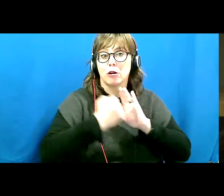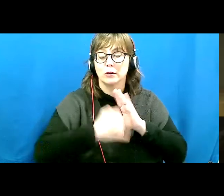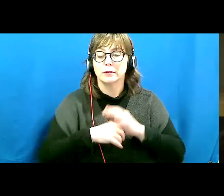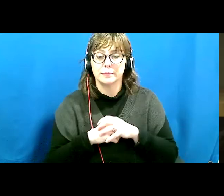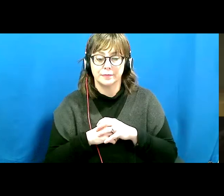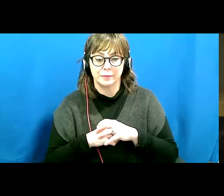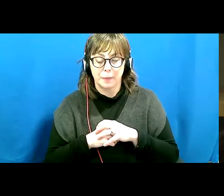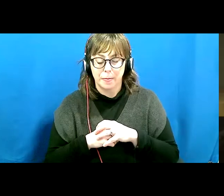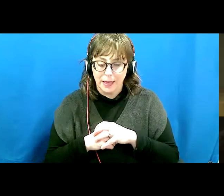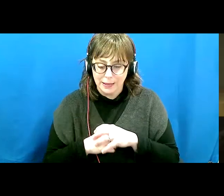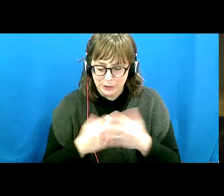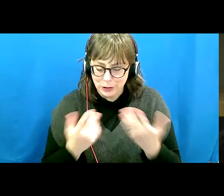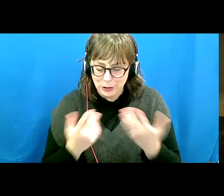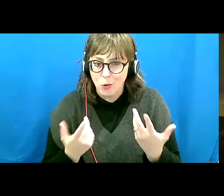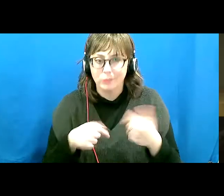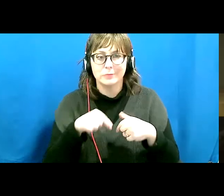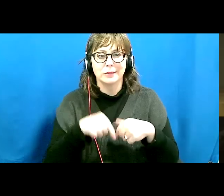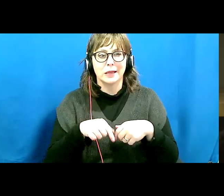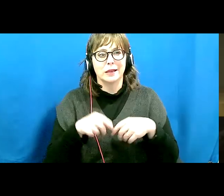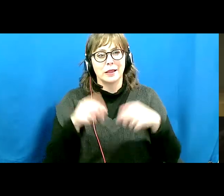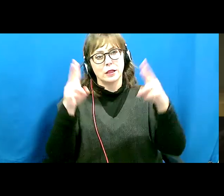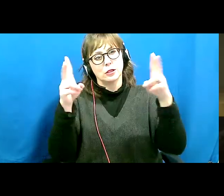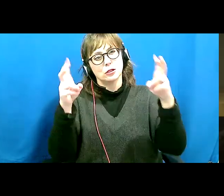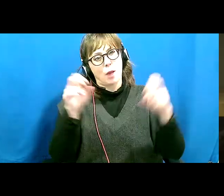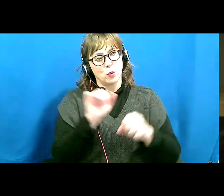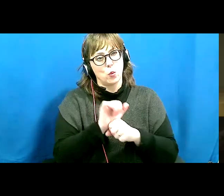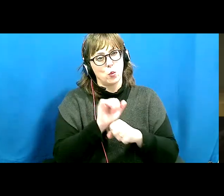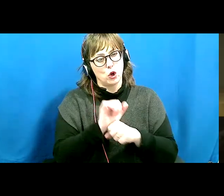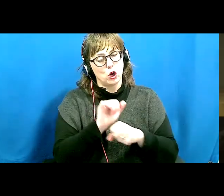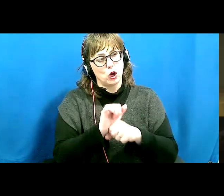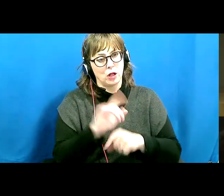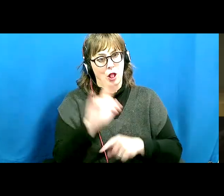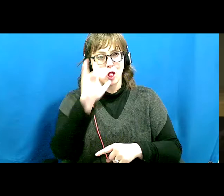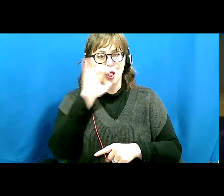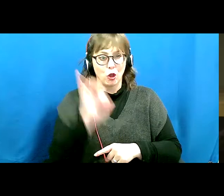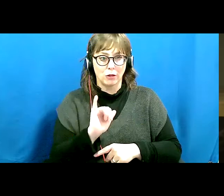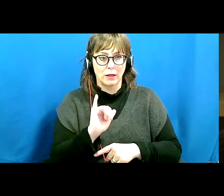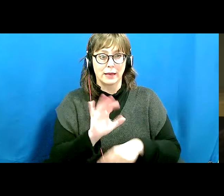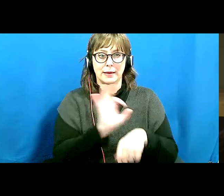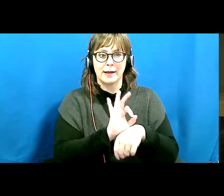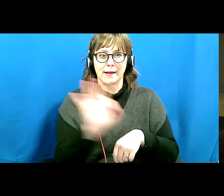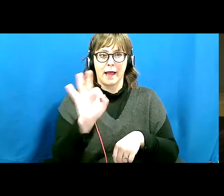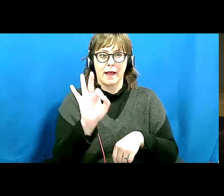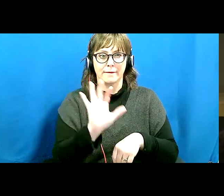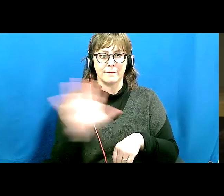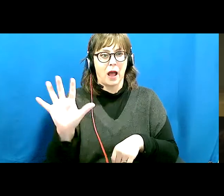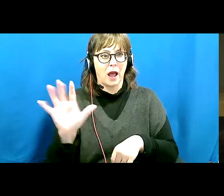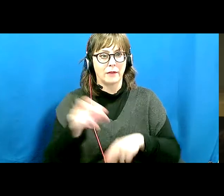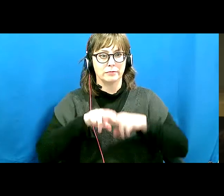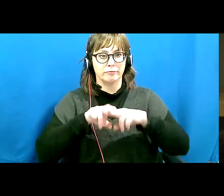notions around work. Do we need to sit in a chair from 9 to 5 to be working?